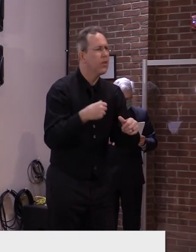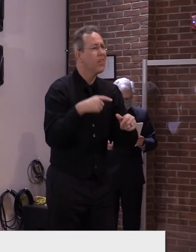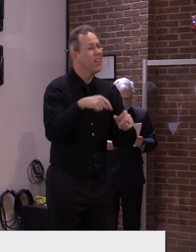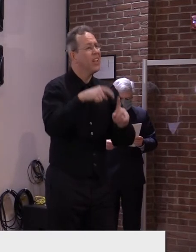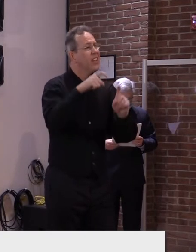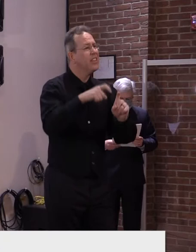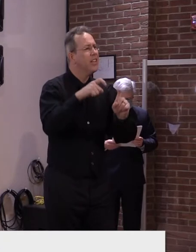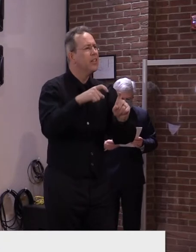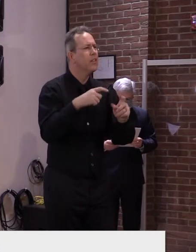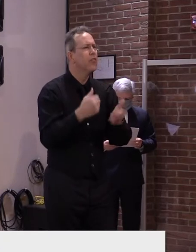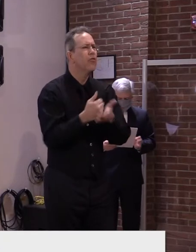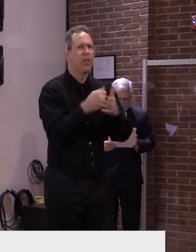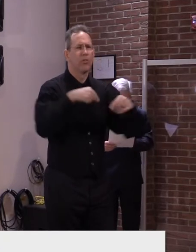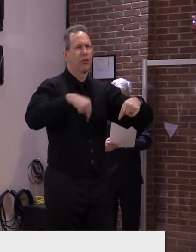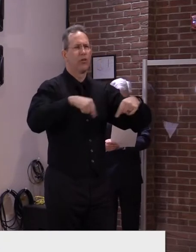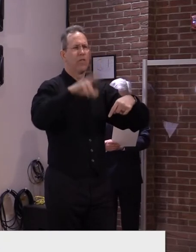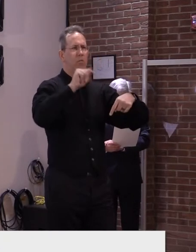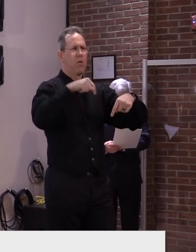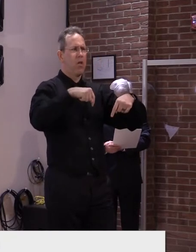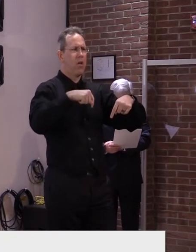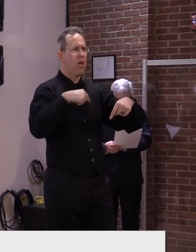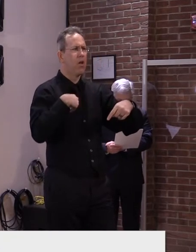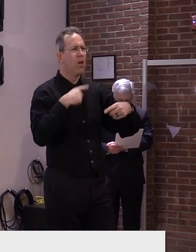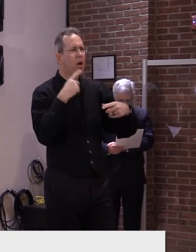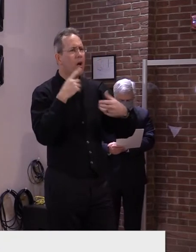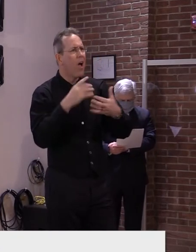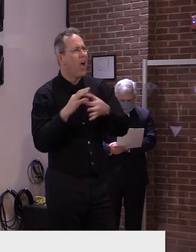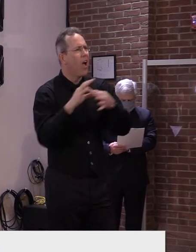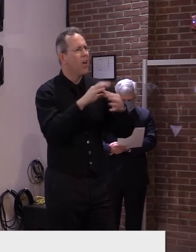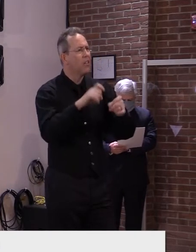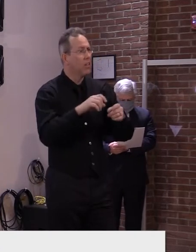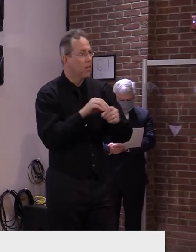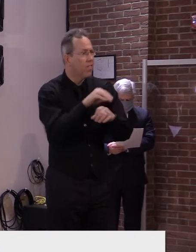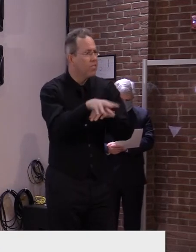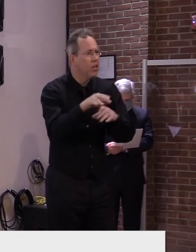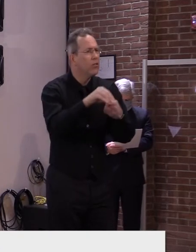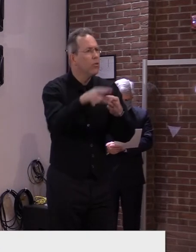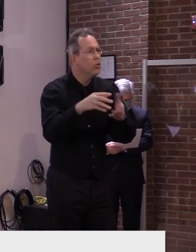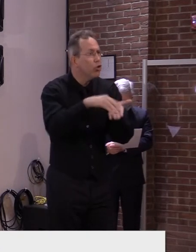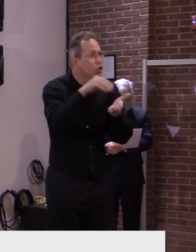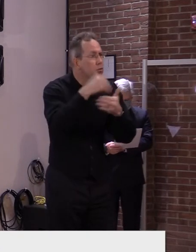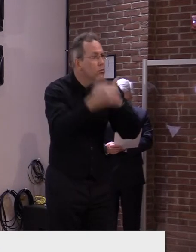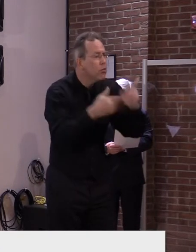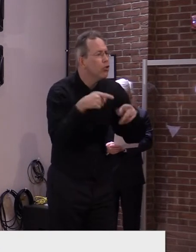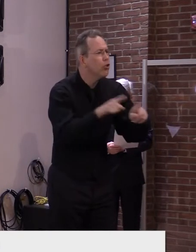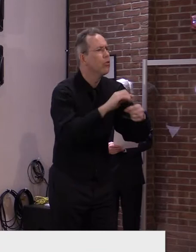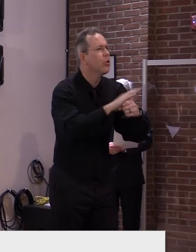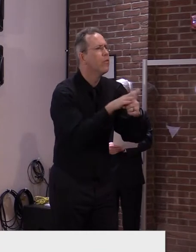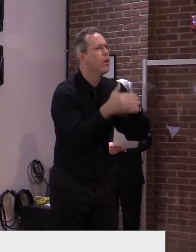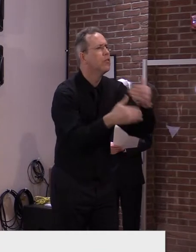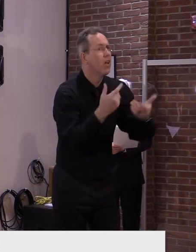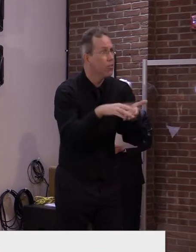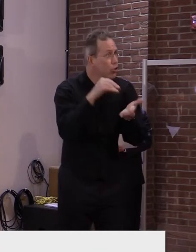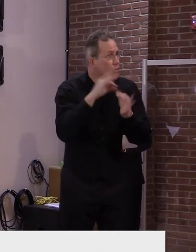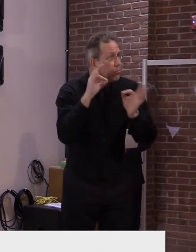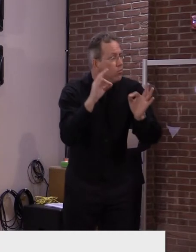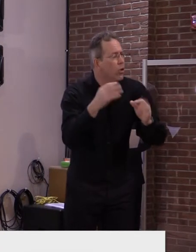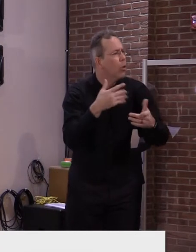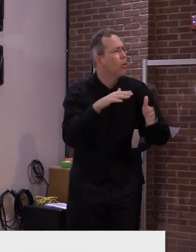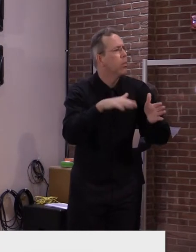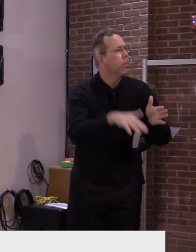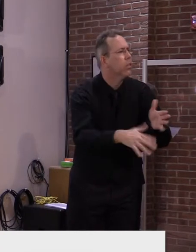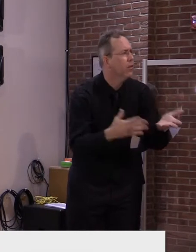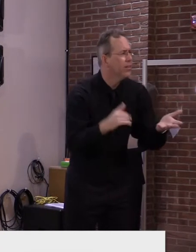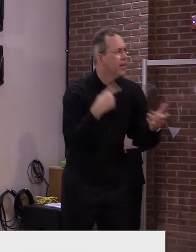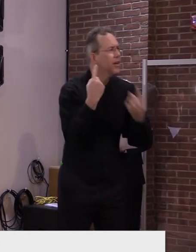circumstances of the pandemic. On the one hand, we remain interested in having data for the patterns of student achievement